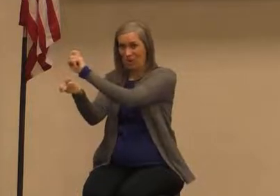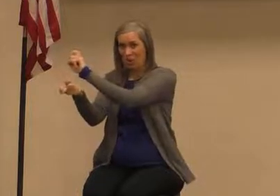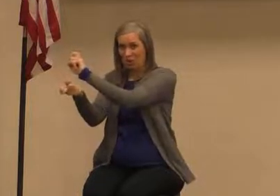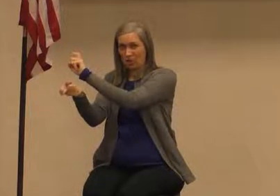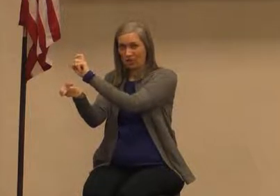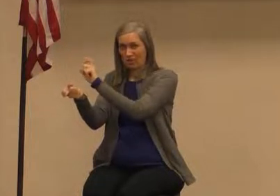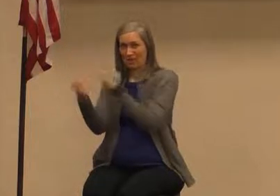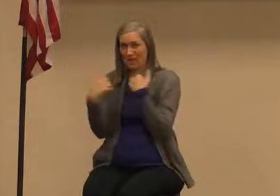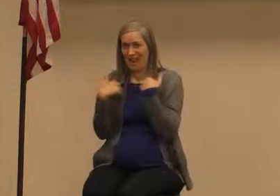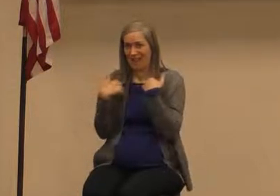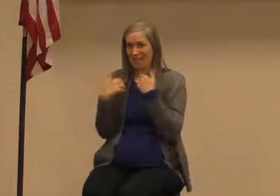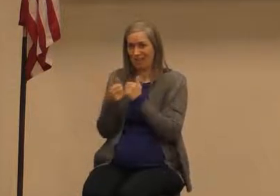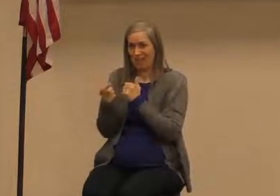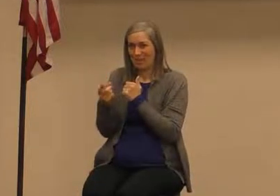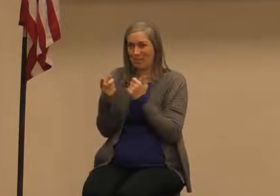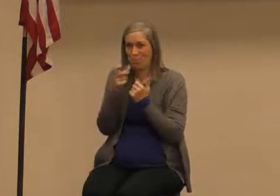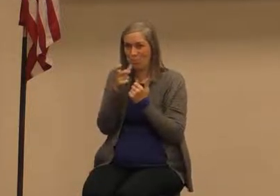side